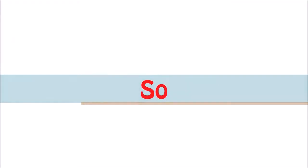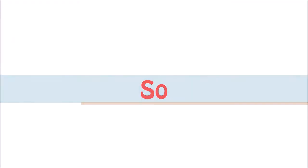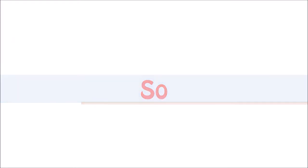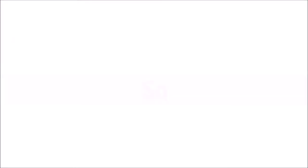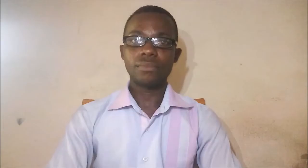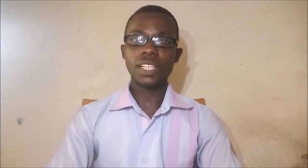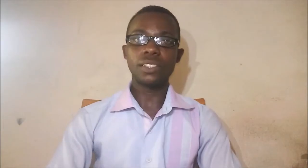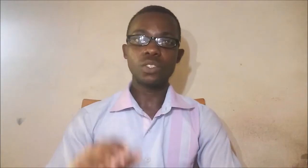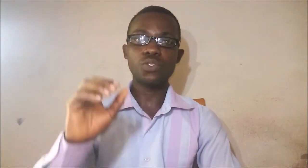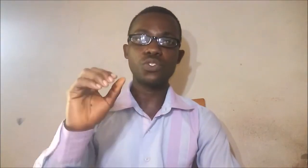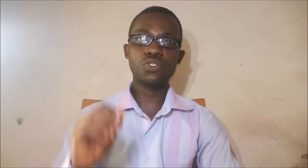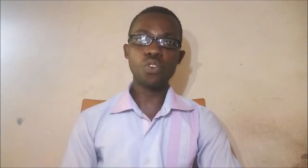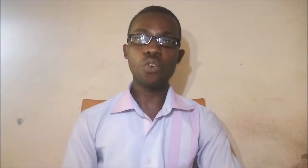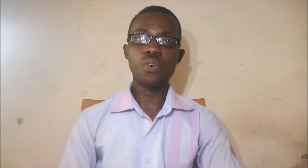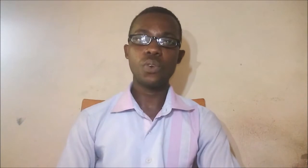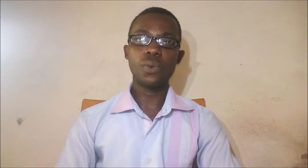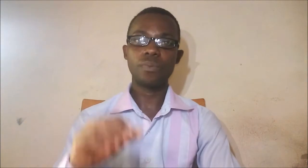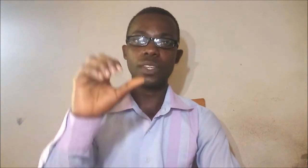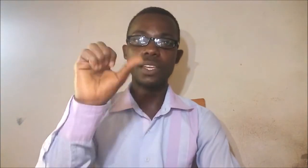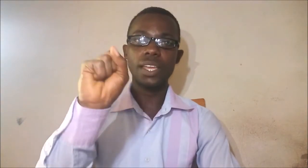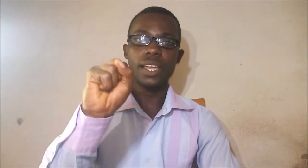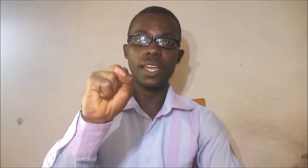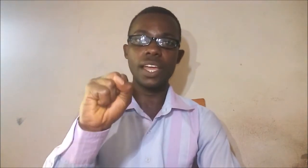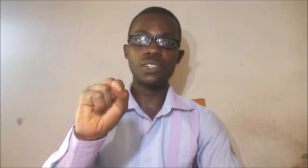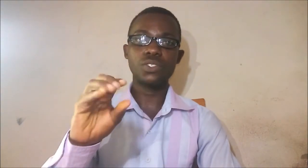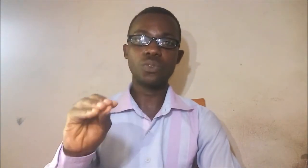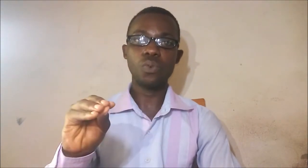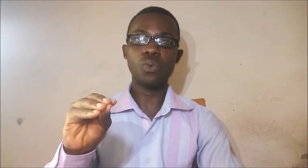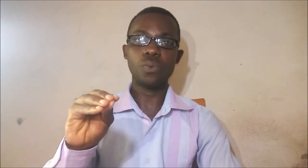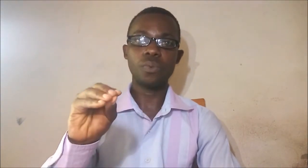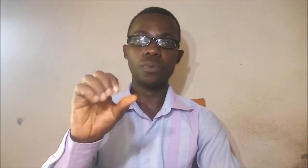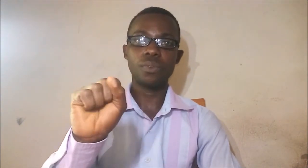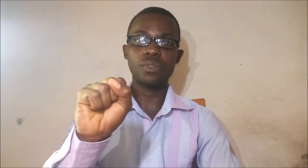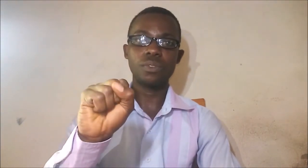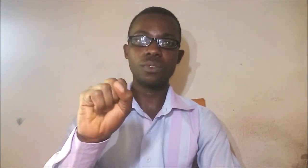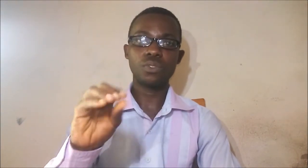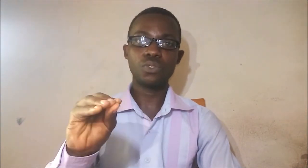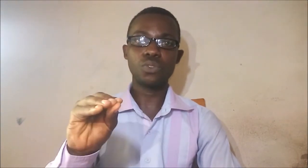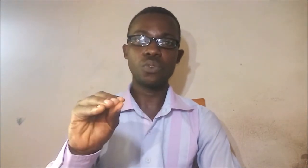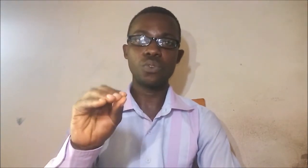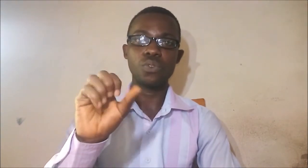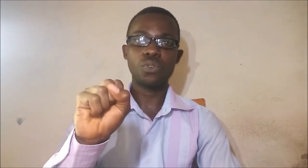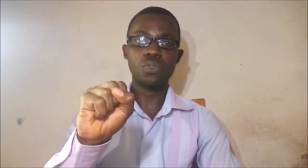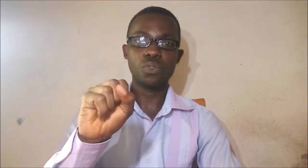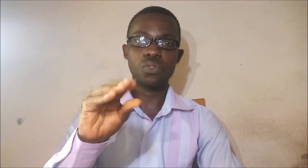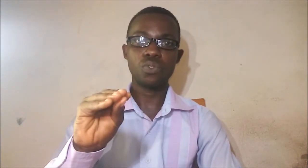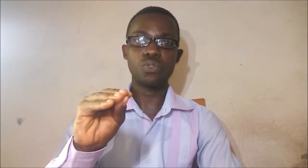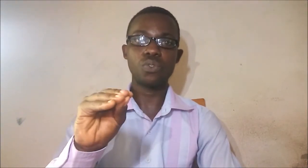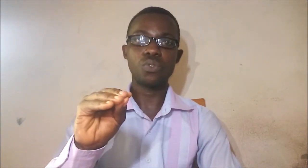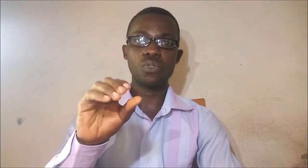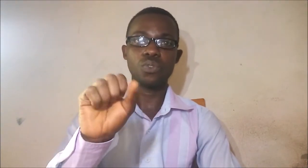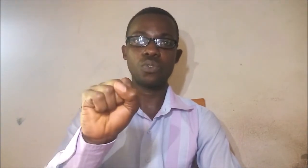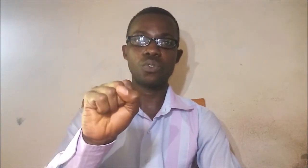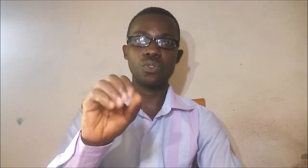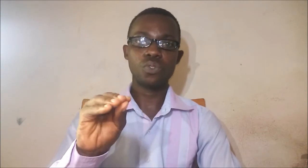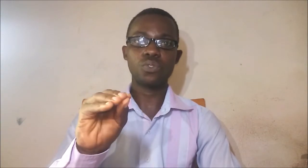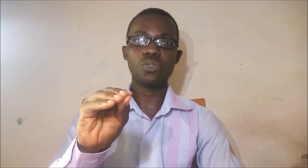Then, SO, SO, SO, SO, SO,